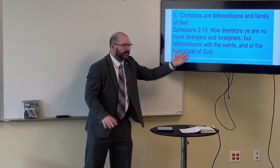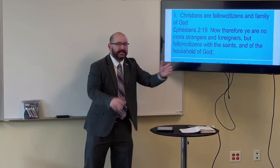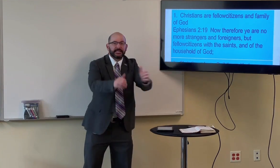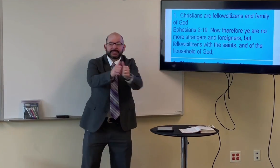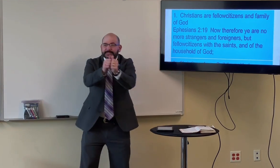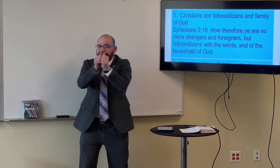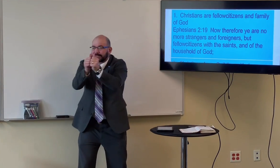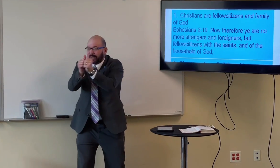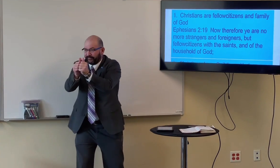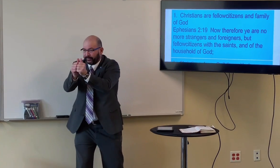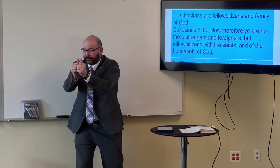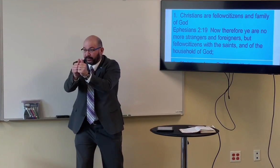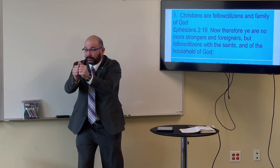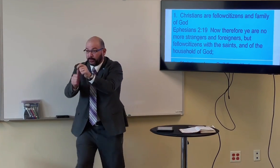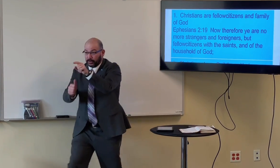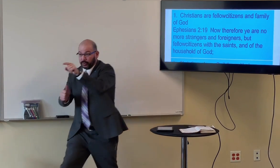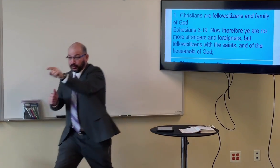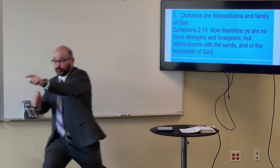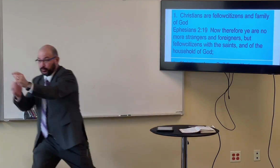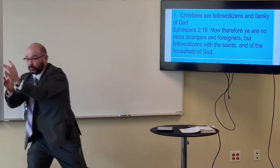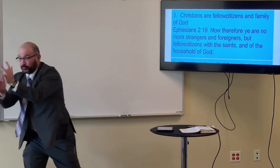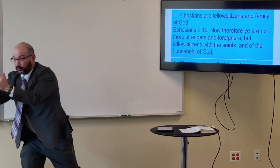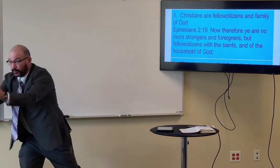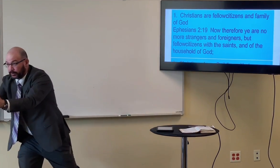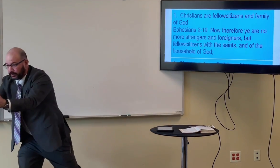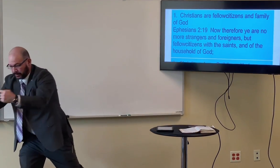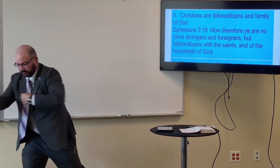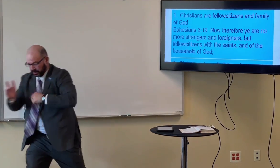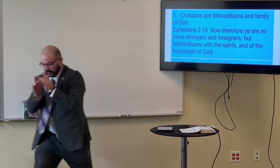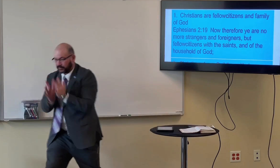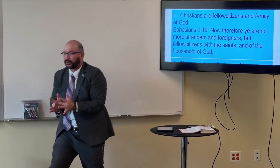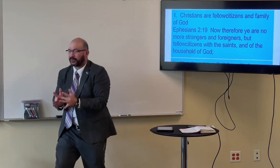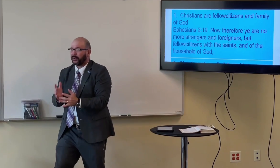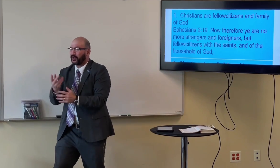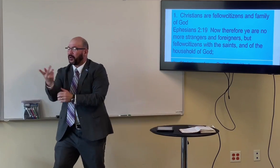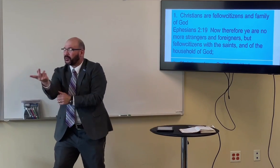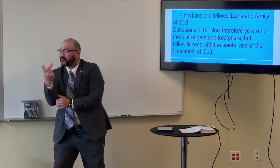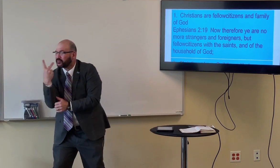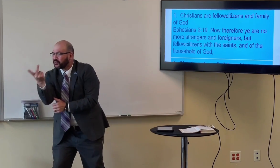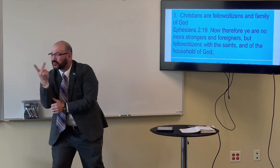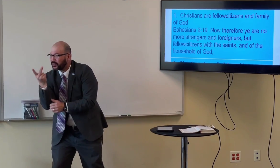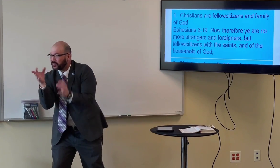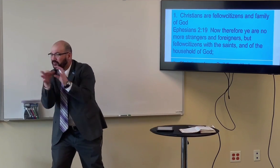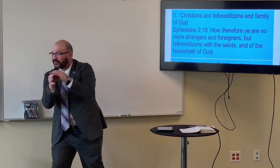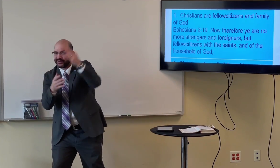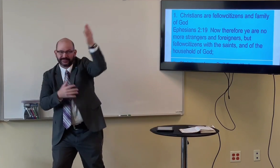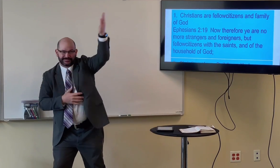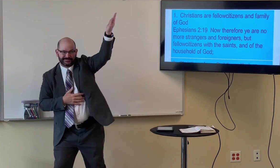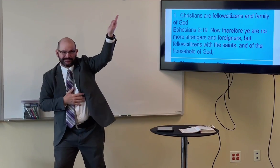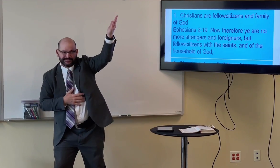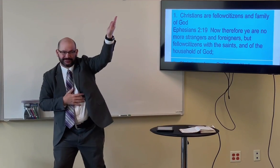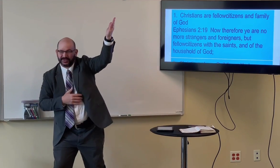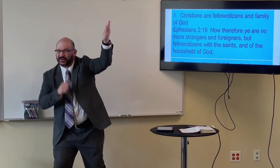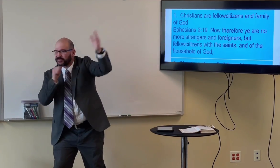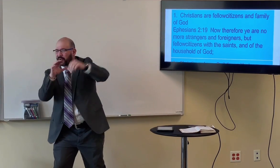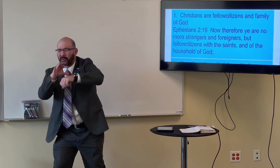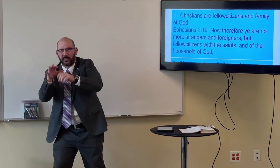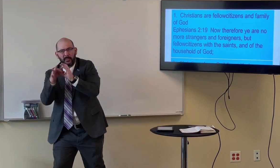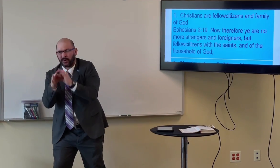Fellow citizens, that means together, you, a Christian, me a Christian, you and I, we, we're